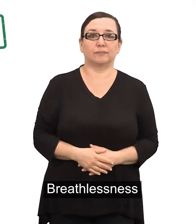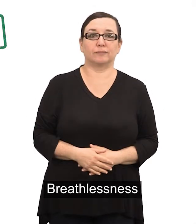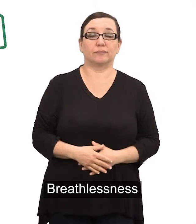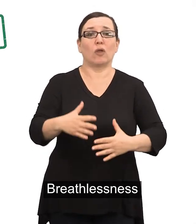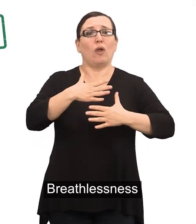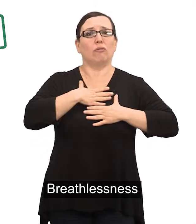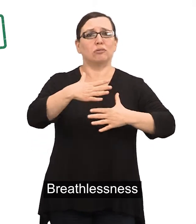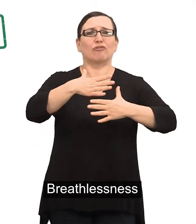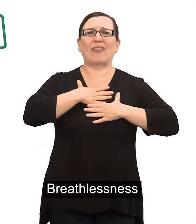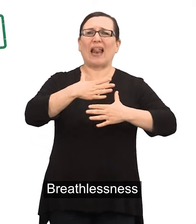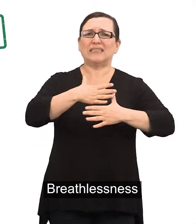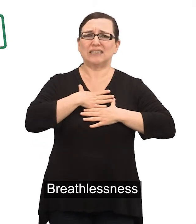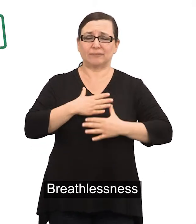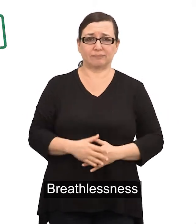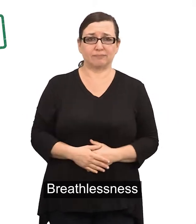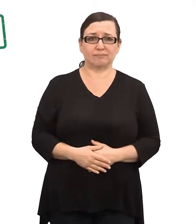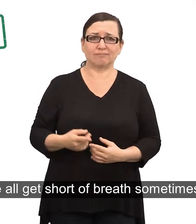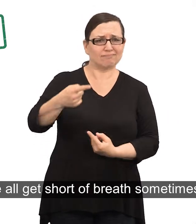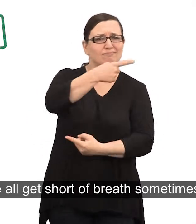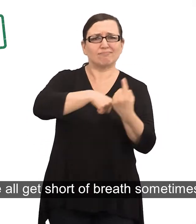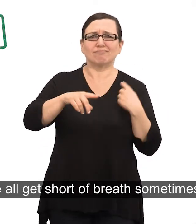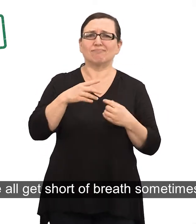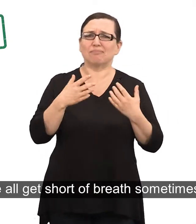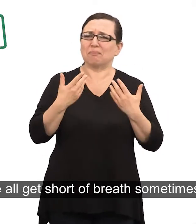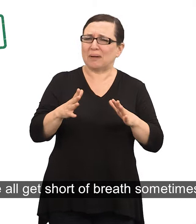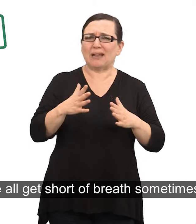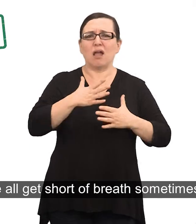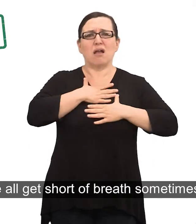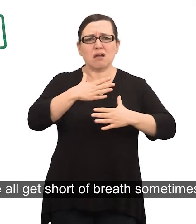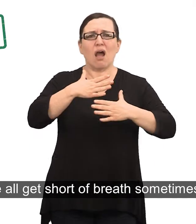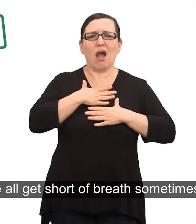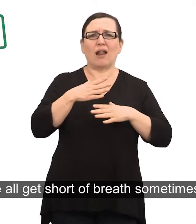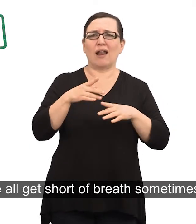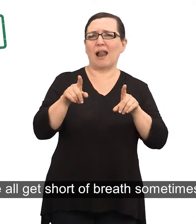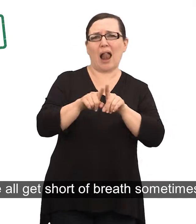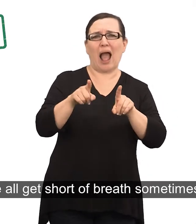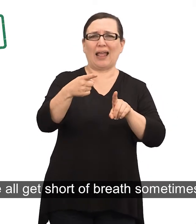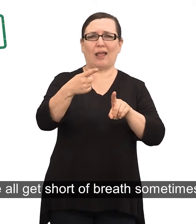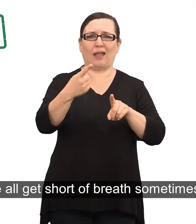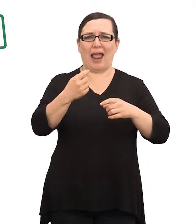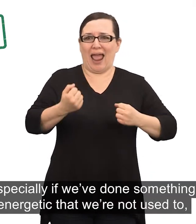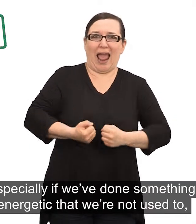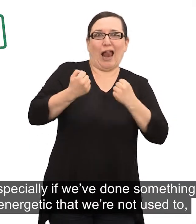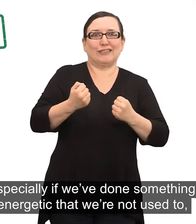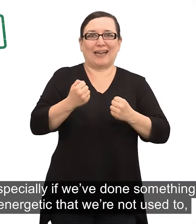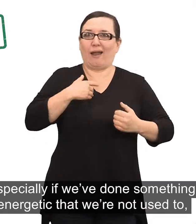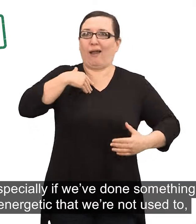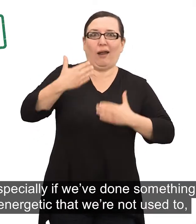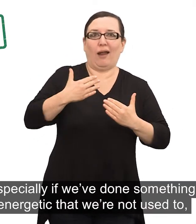Breathlessness. Breathlessness. We all get short of breath sometimes, especially if we've done something